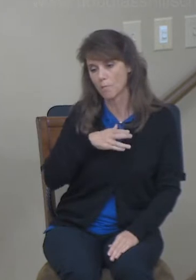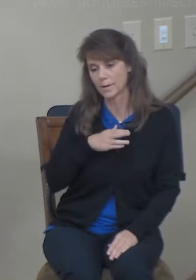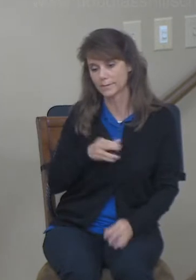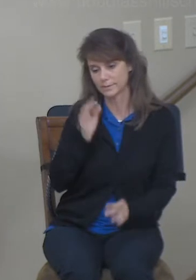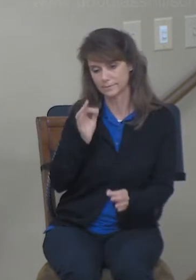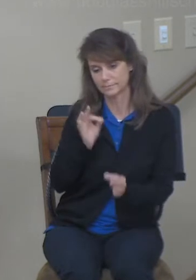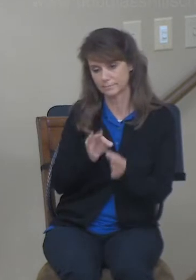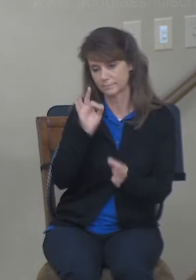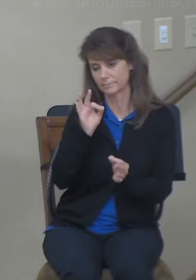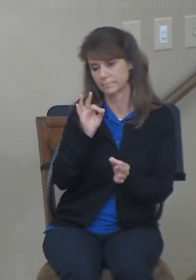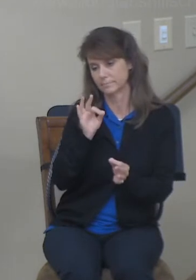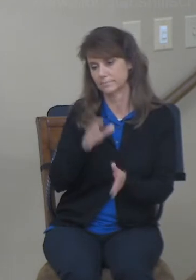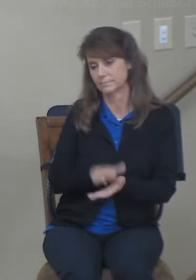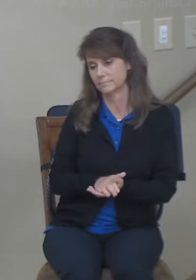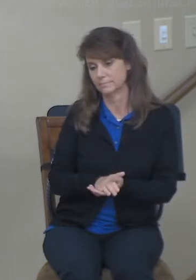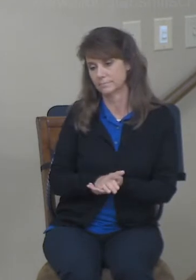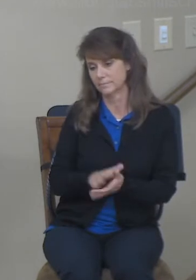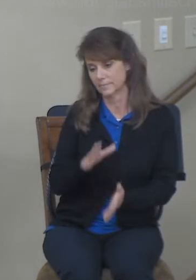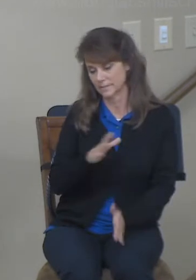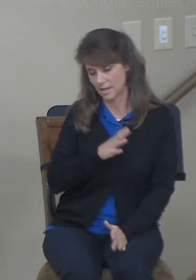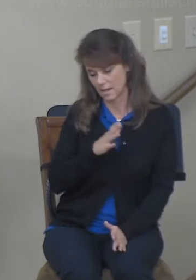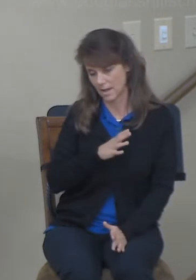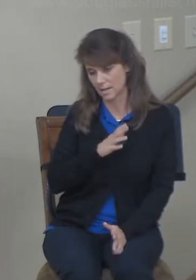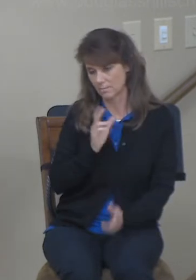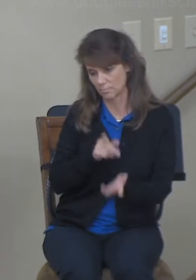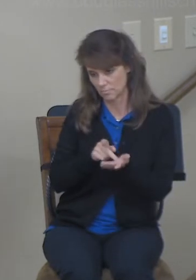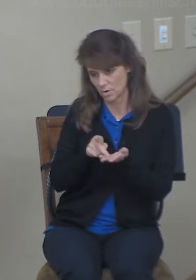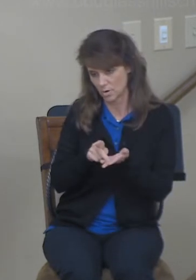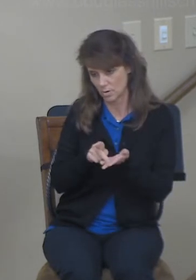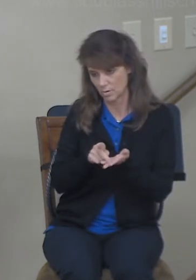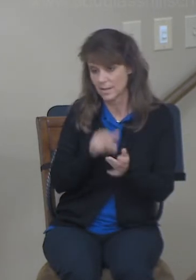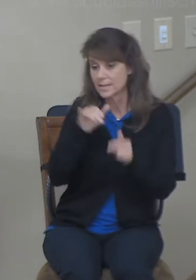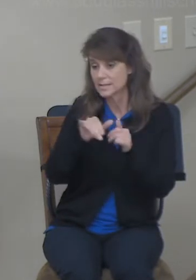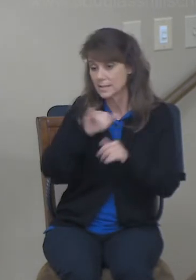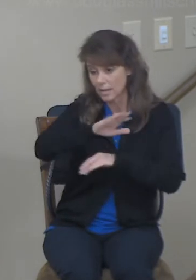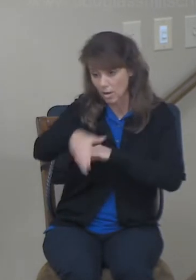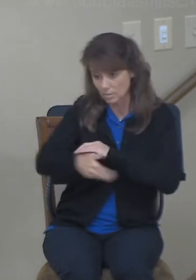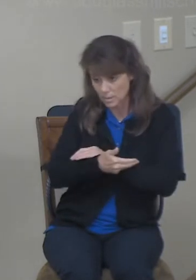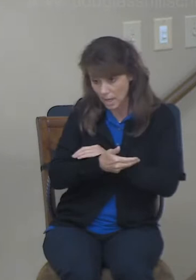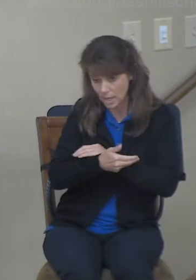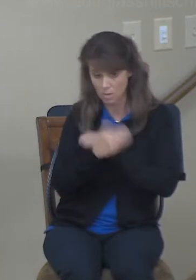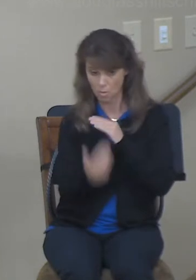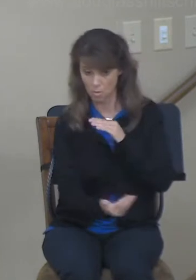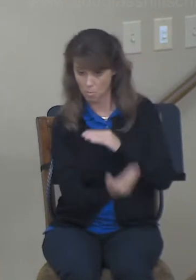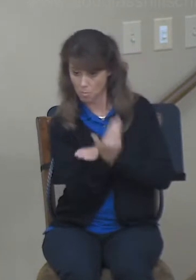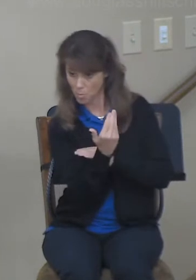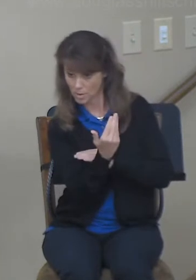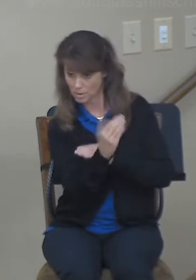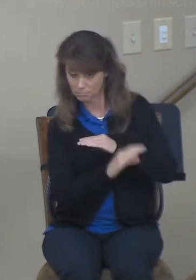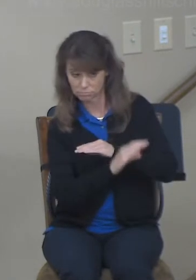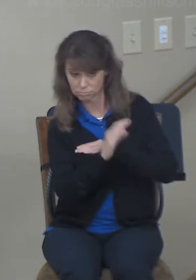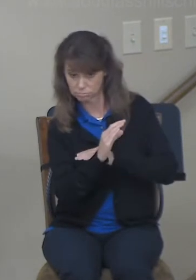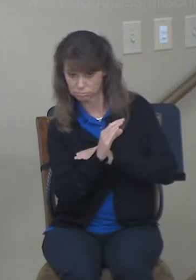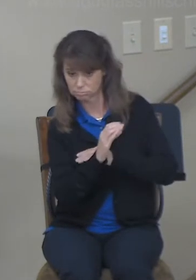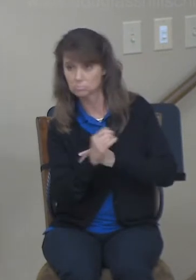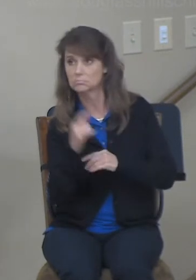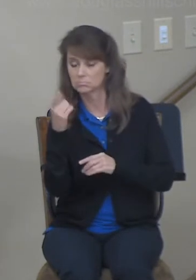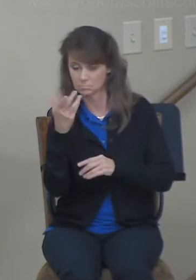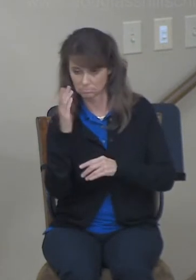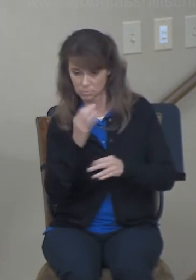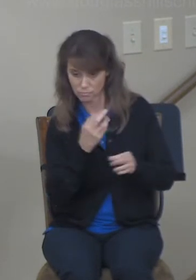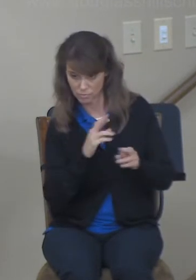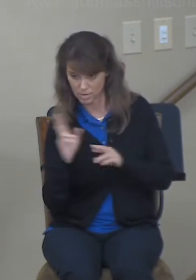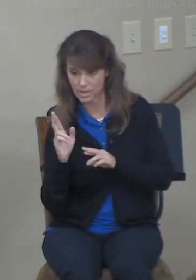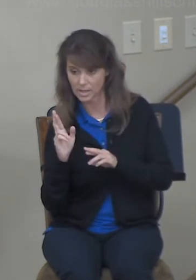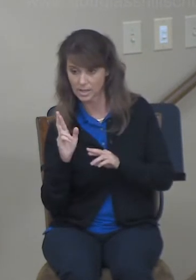relative closer than I. Remain this night, and when morning comes, if he will redeem you good, let him redeem you. But if he does not wish